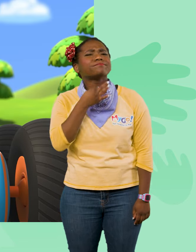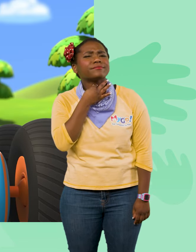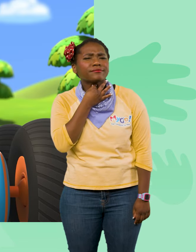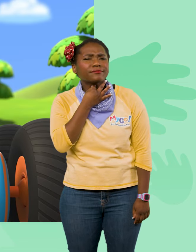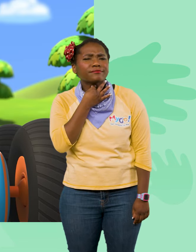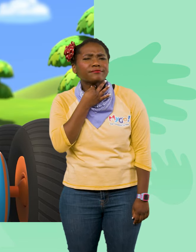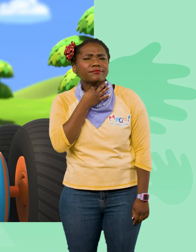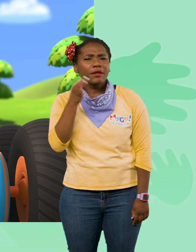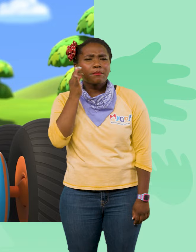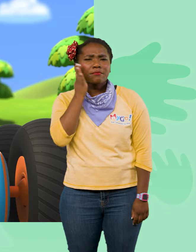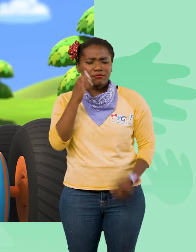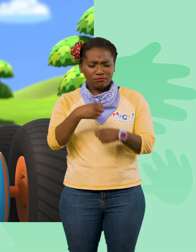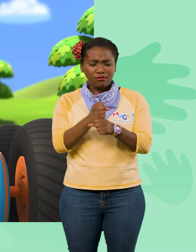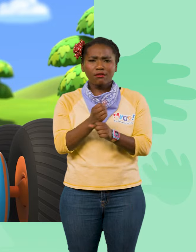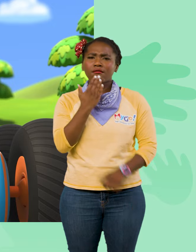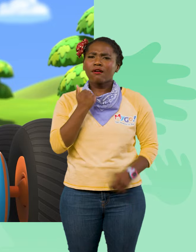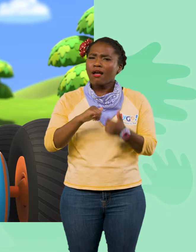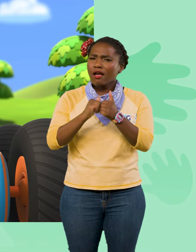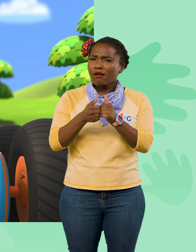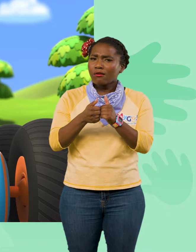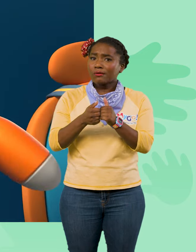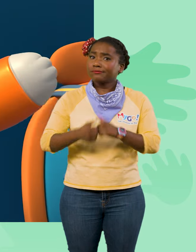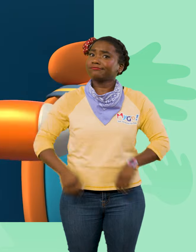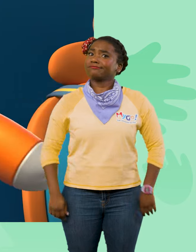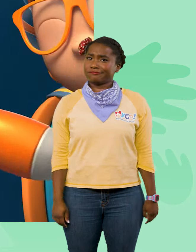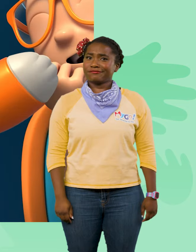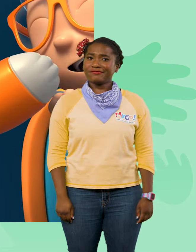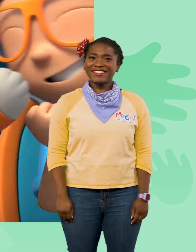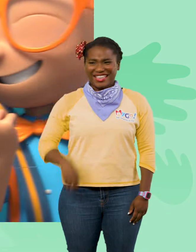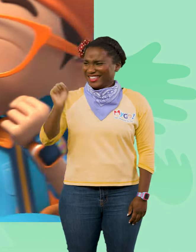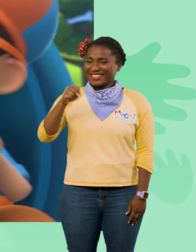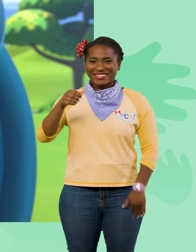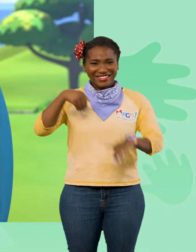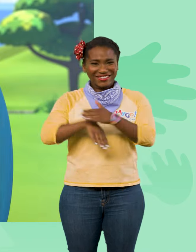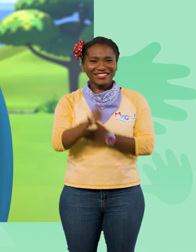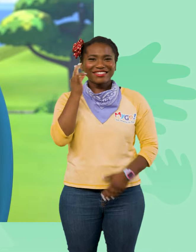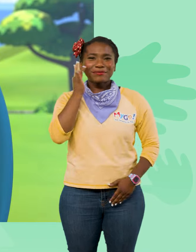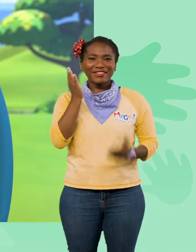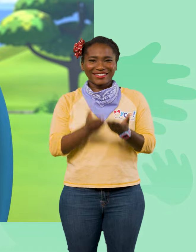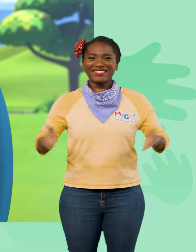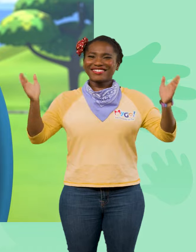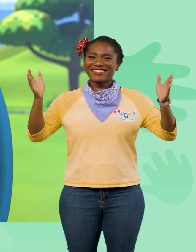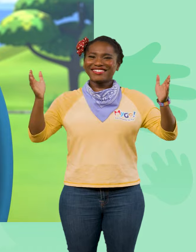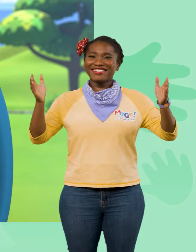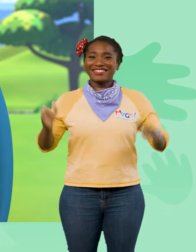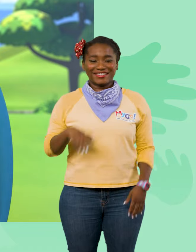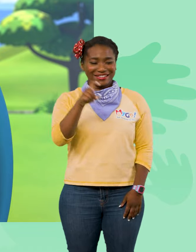wonder. How do bees make honey? Yes. Let's go into the beehive. I'm going to need